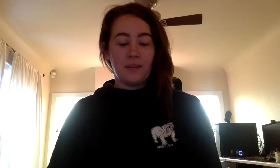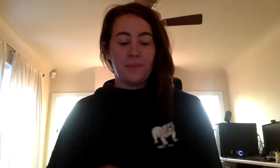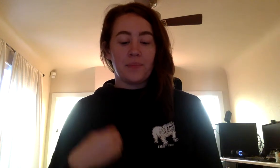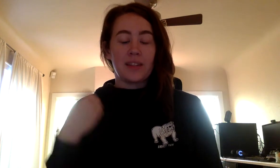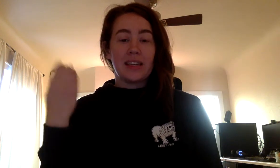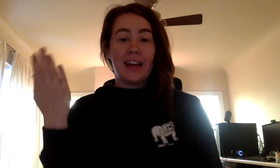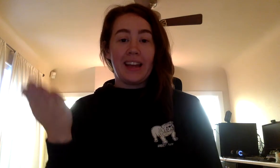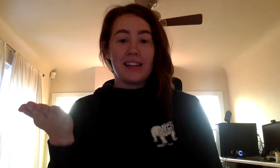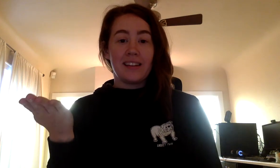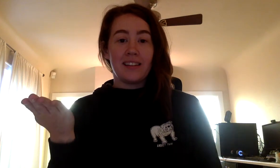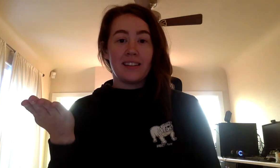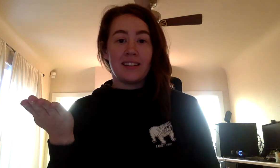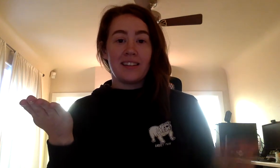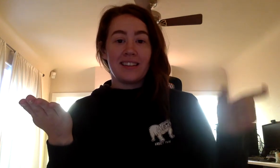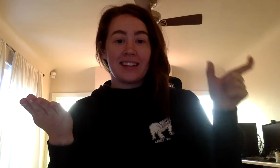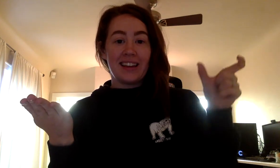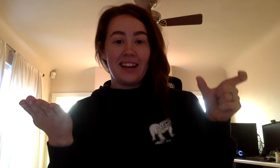Cake, k.